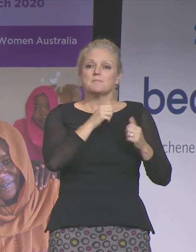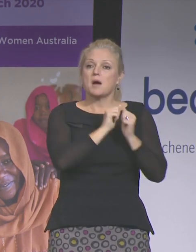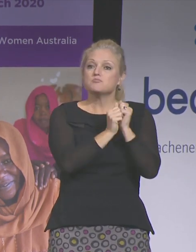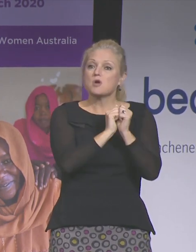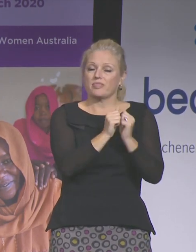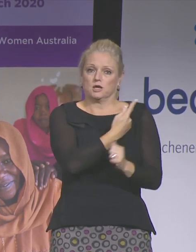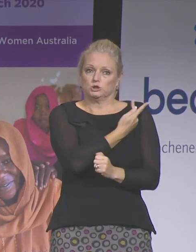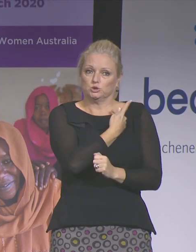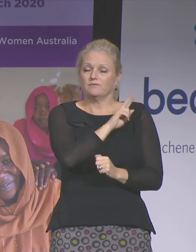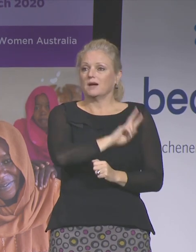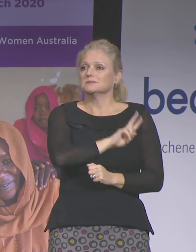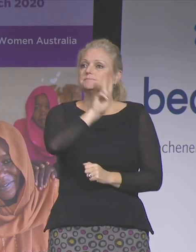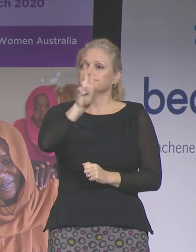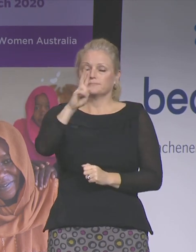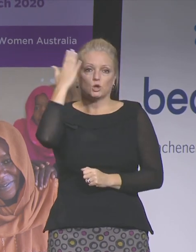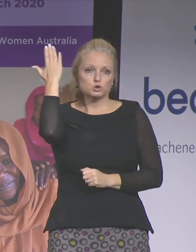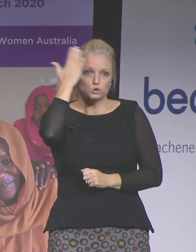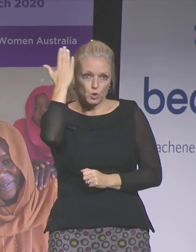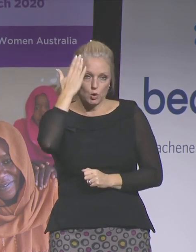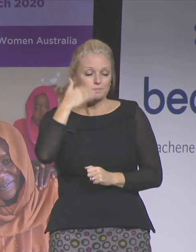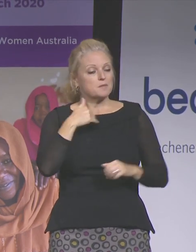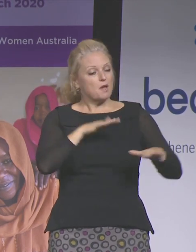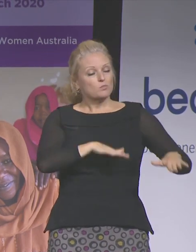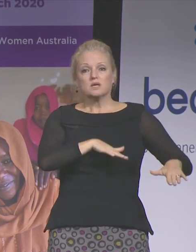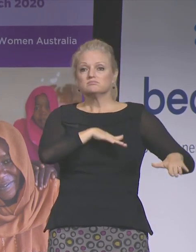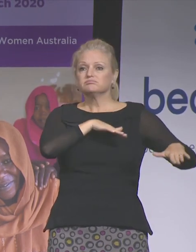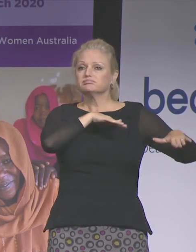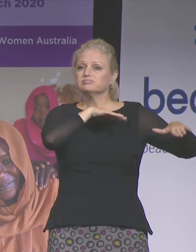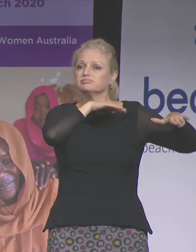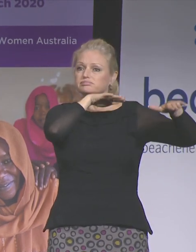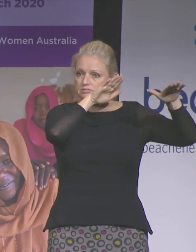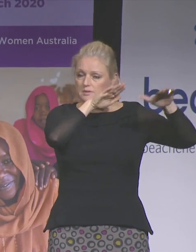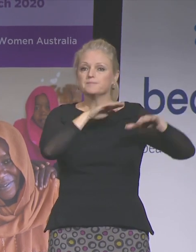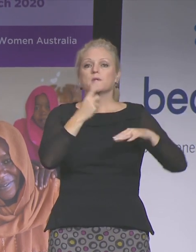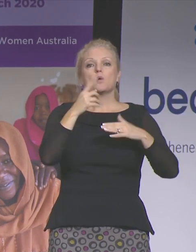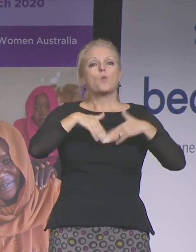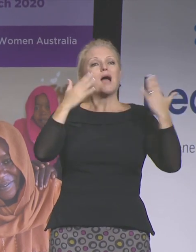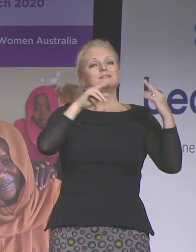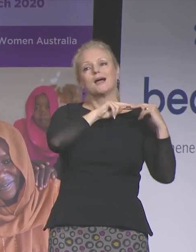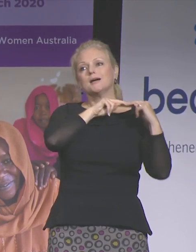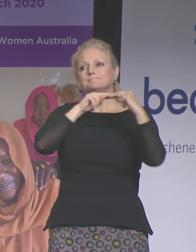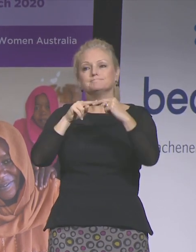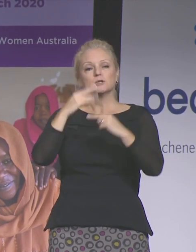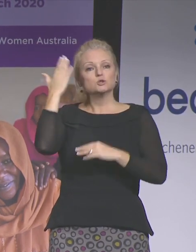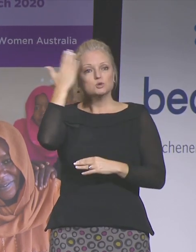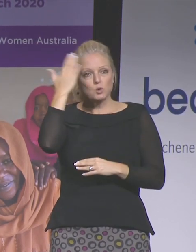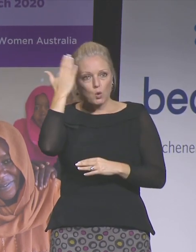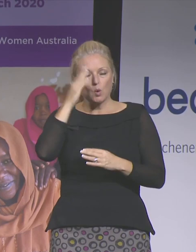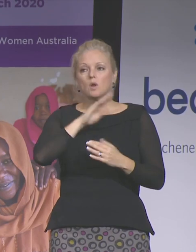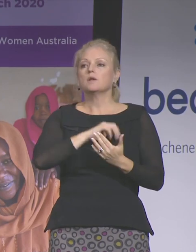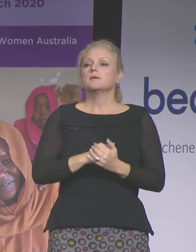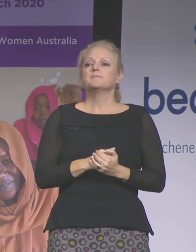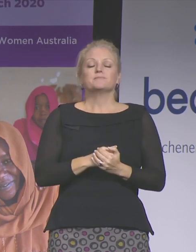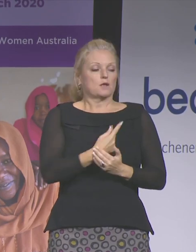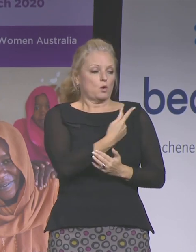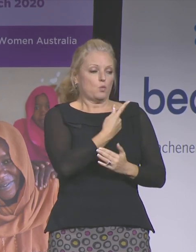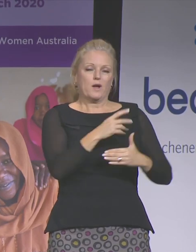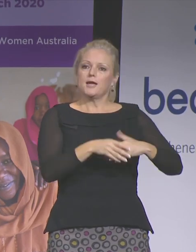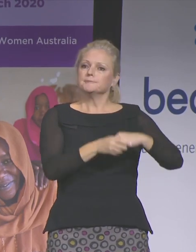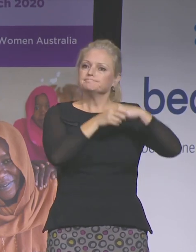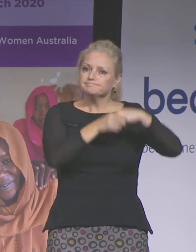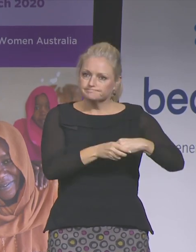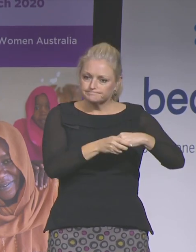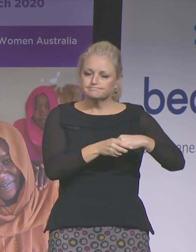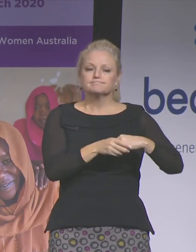When we were old enough, my brother and I, one day on the way to school, we made a pact. We